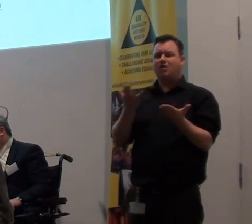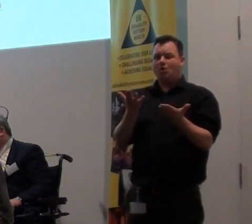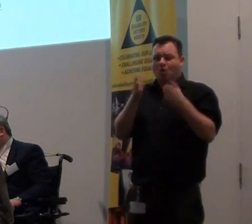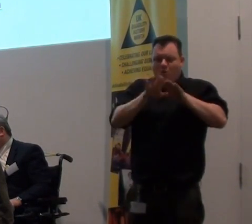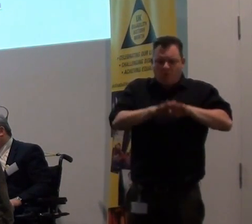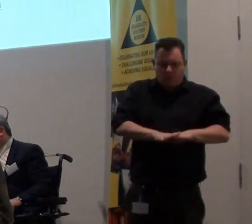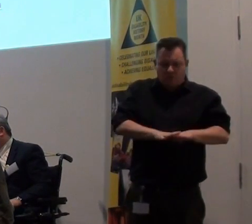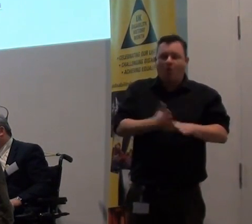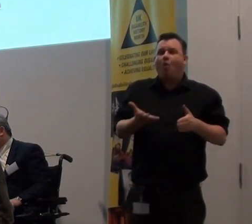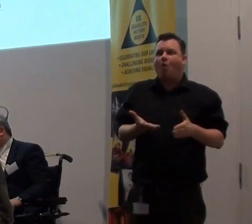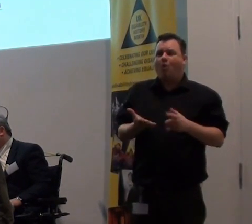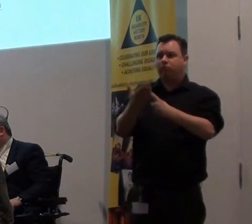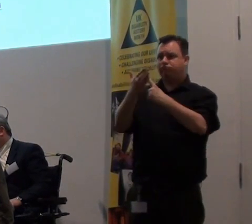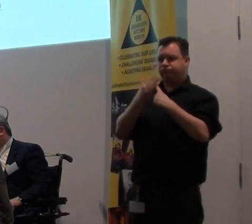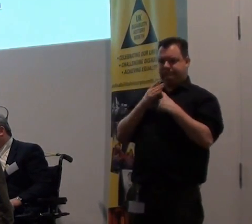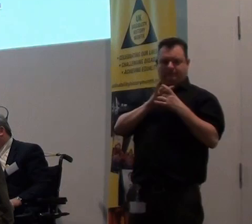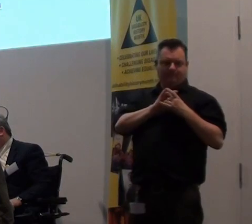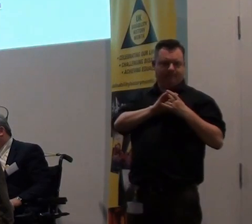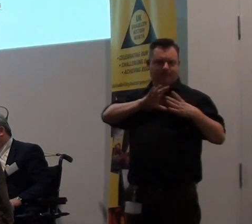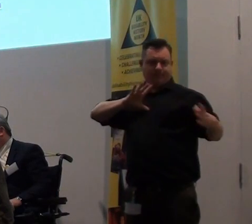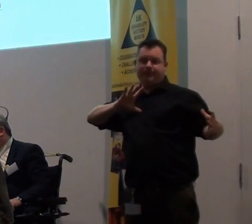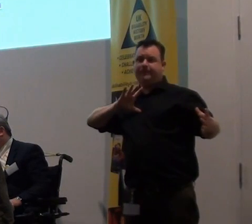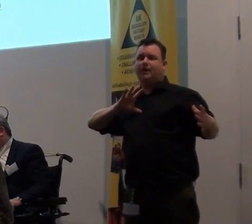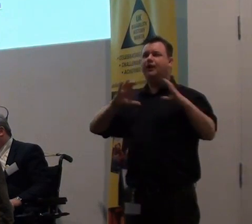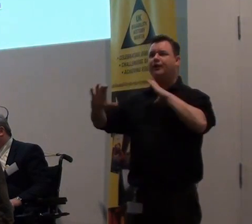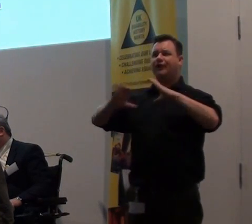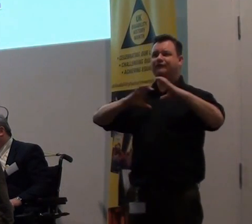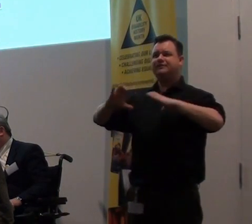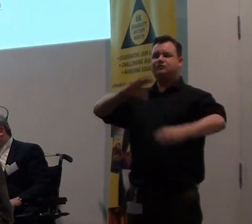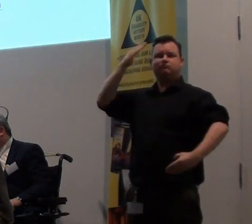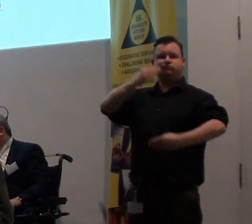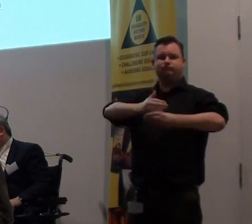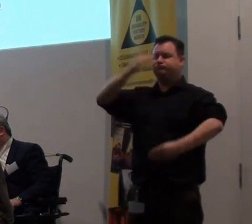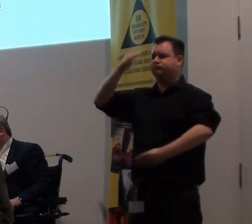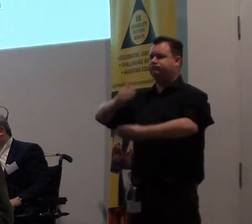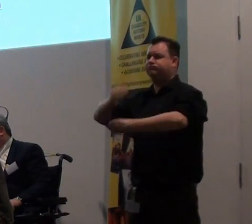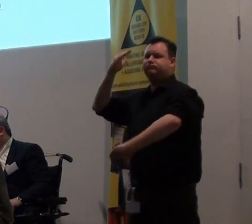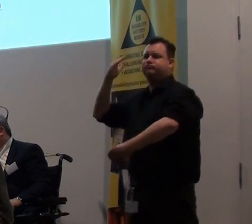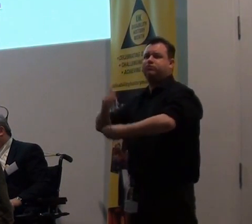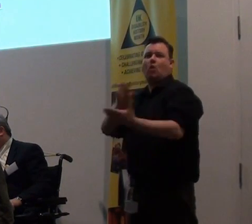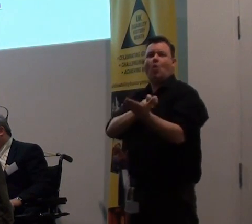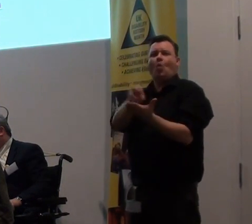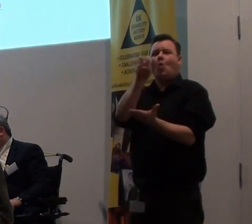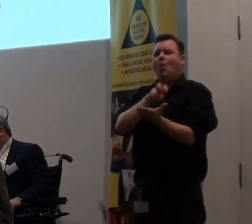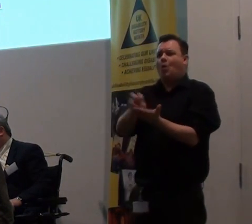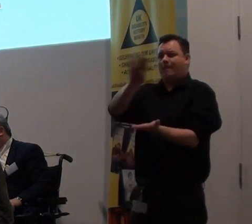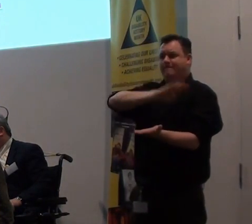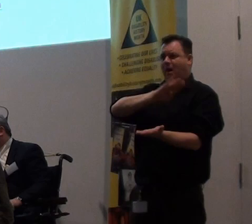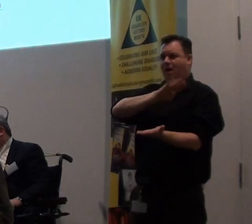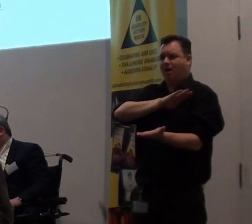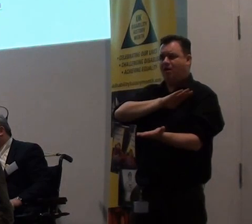So, no more conversations, no more walks in the park.